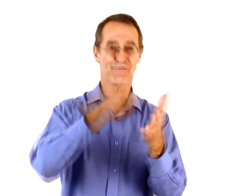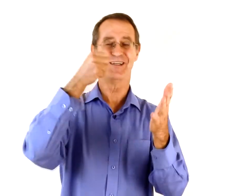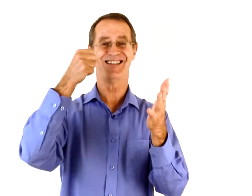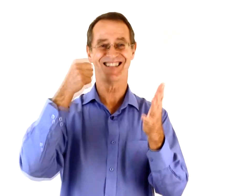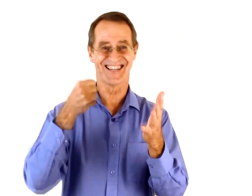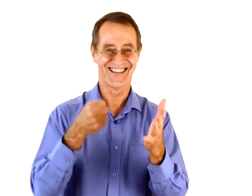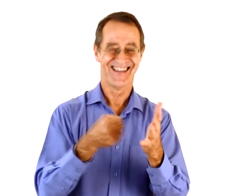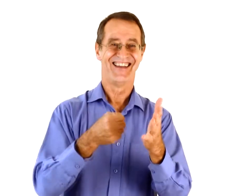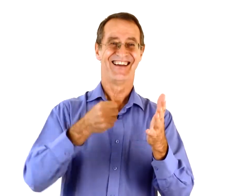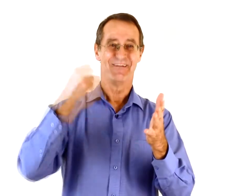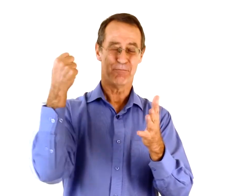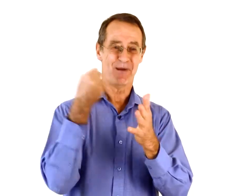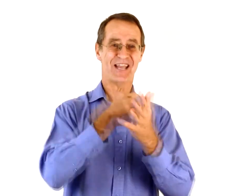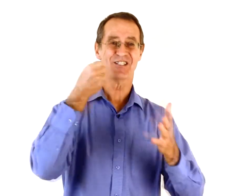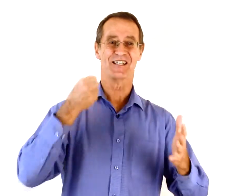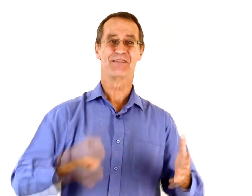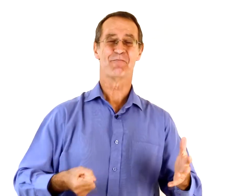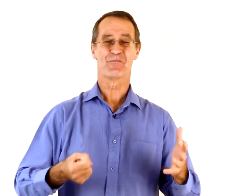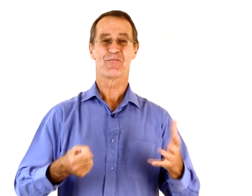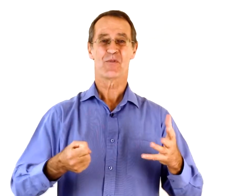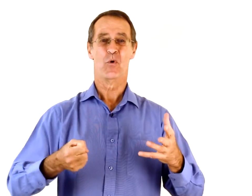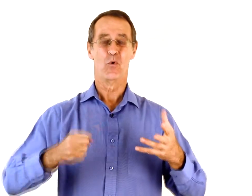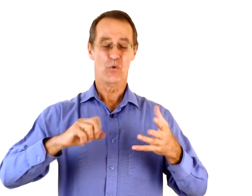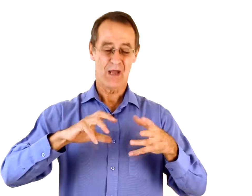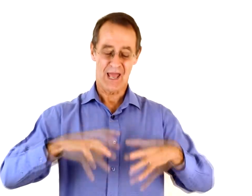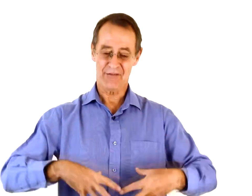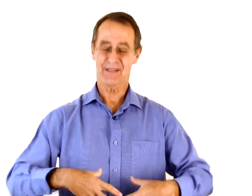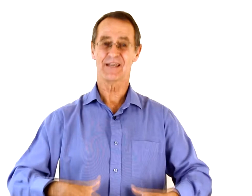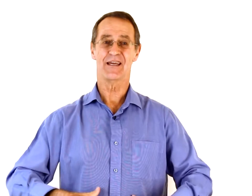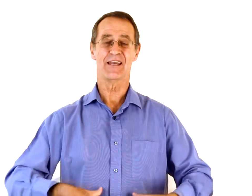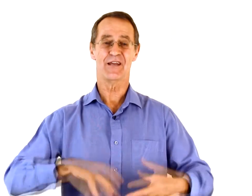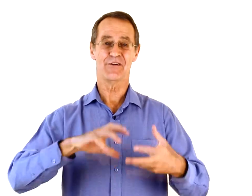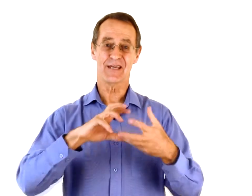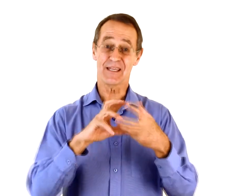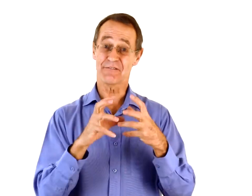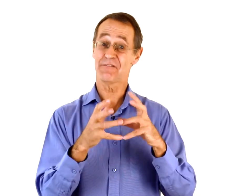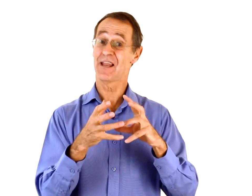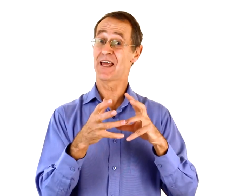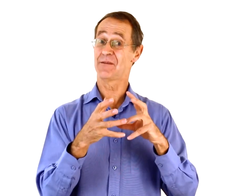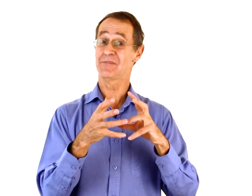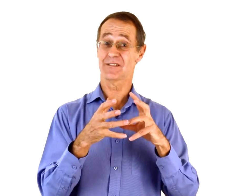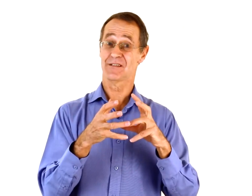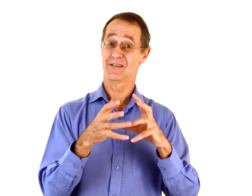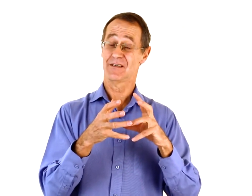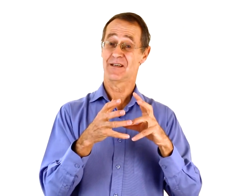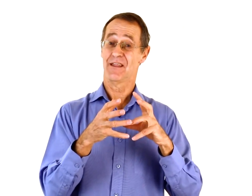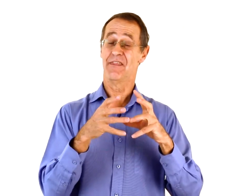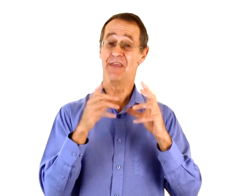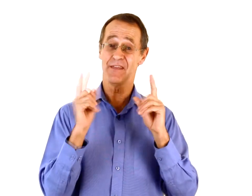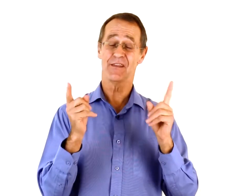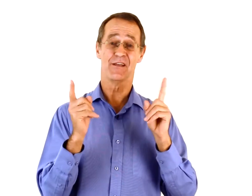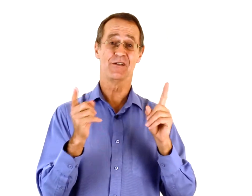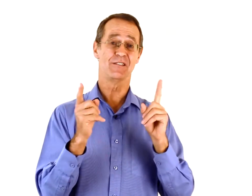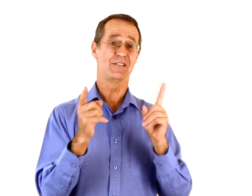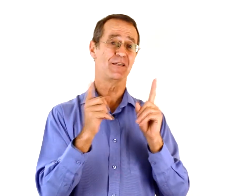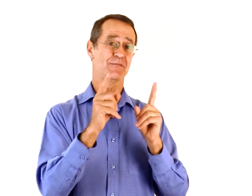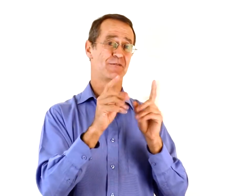freezing, bashing, or having an area inflamed. Then the nociceptive